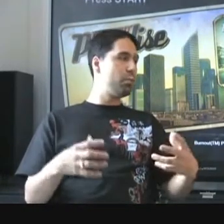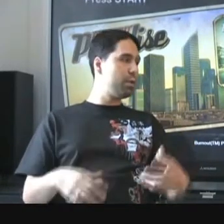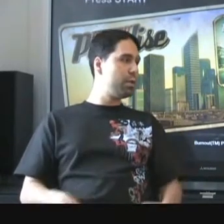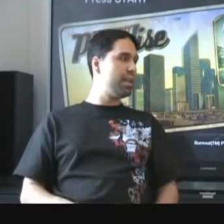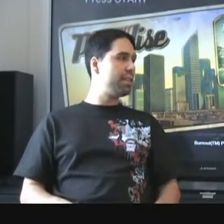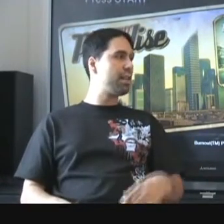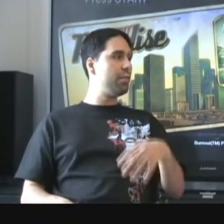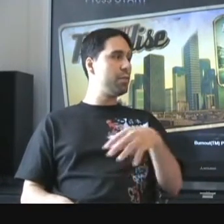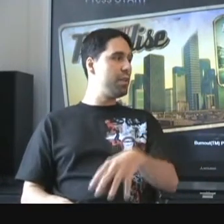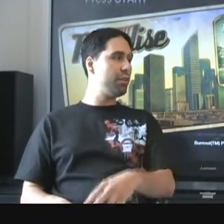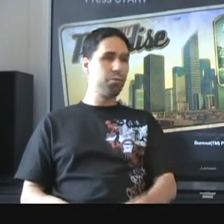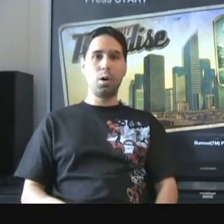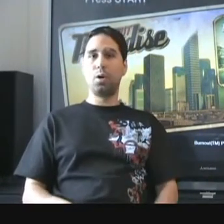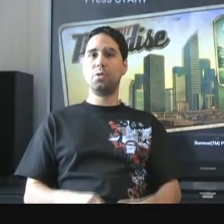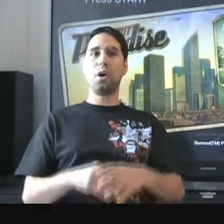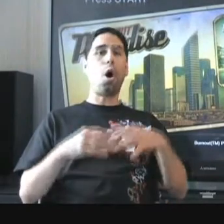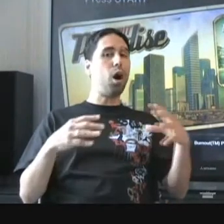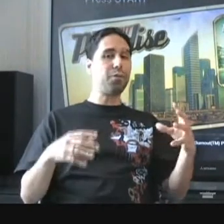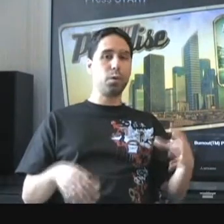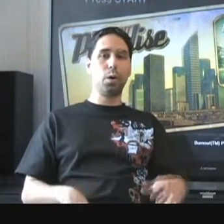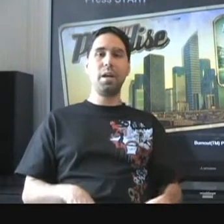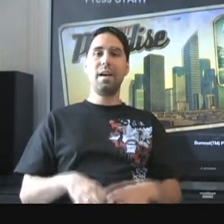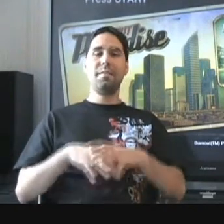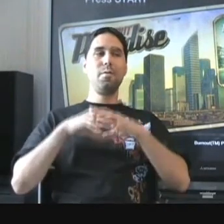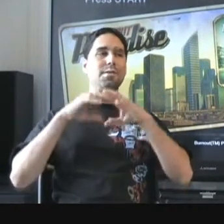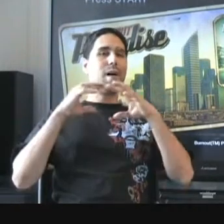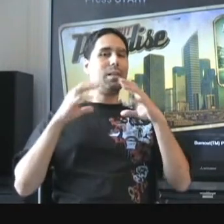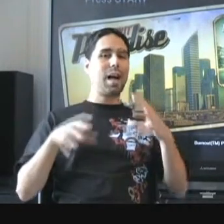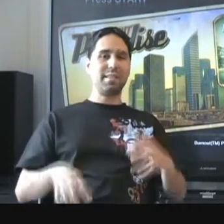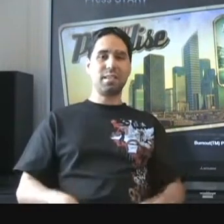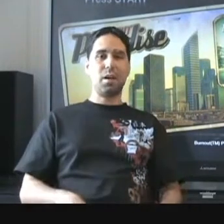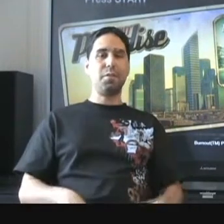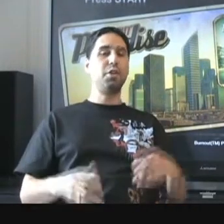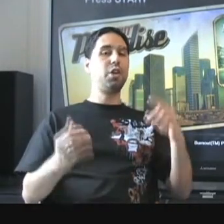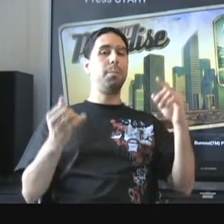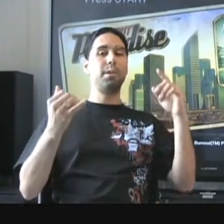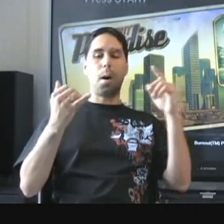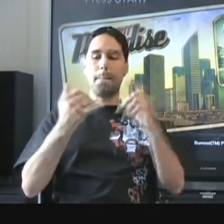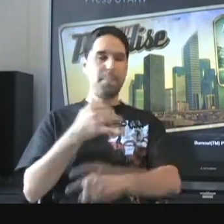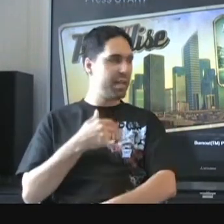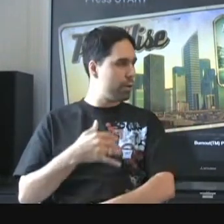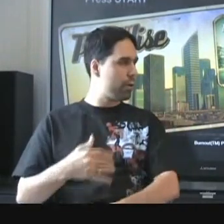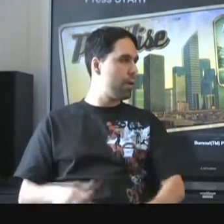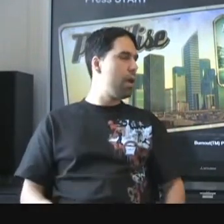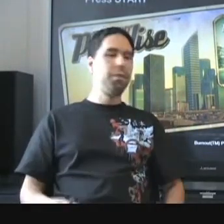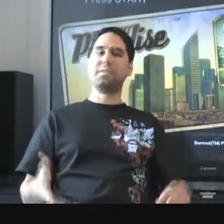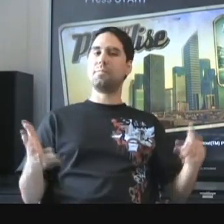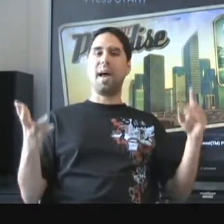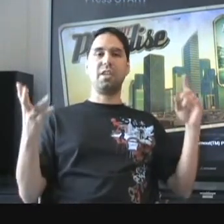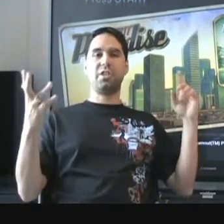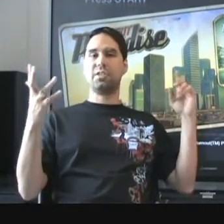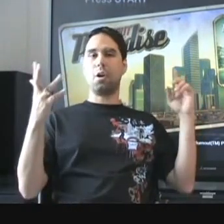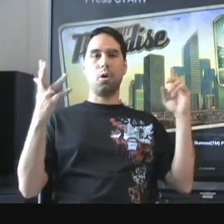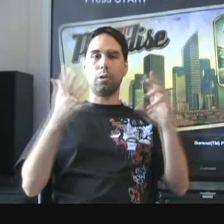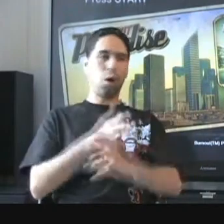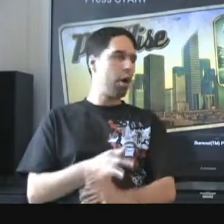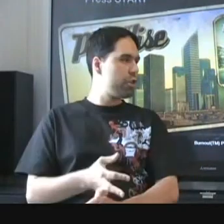through buildings, underneath roads, off road. There is a lot of stuff. The jumps are bigger, the smashes are larger,